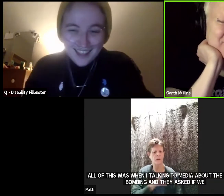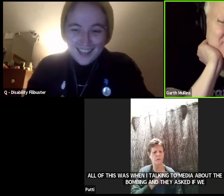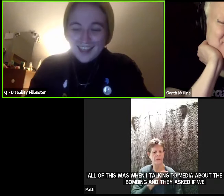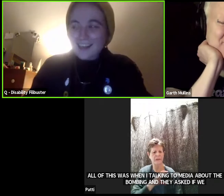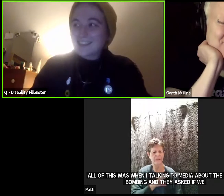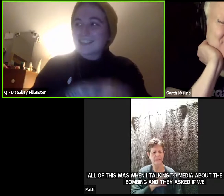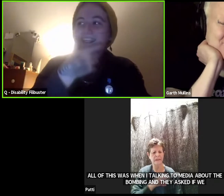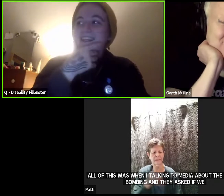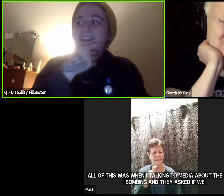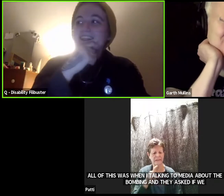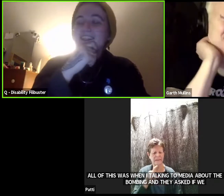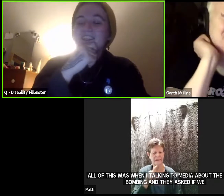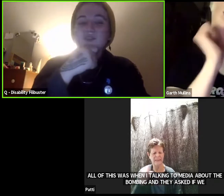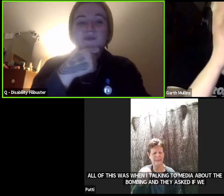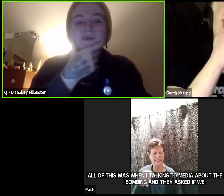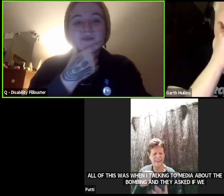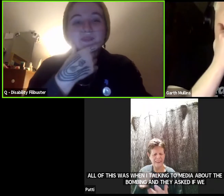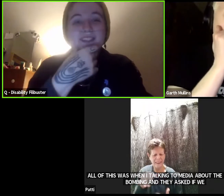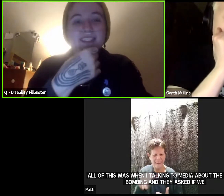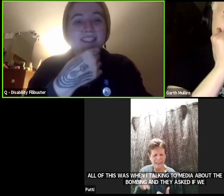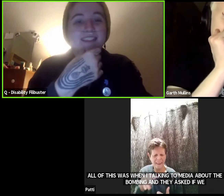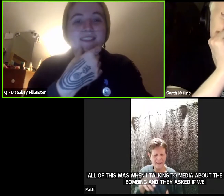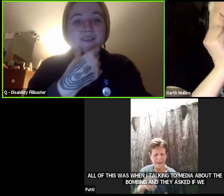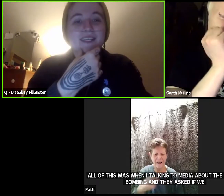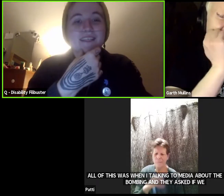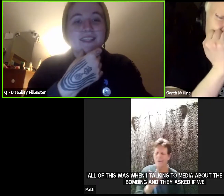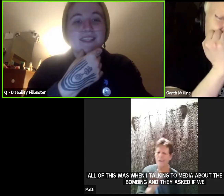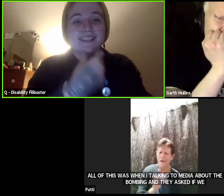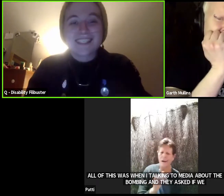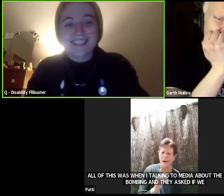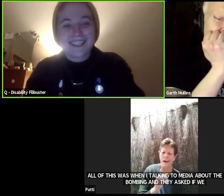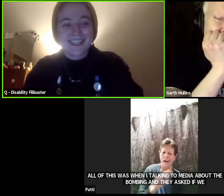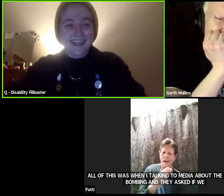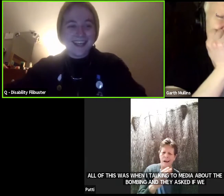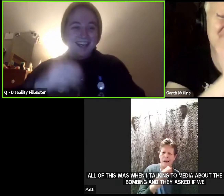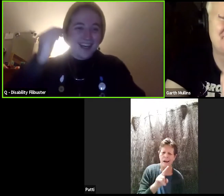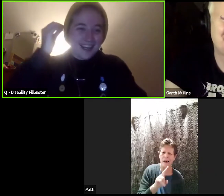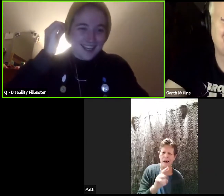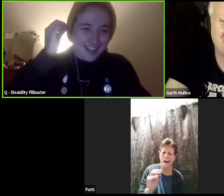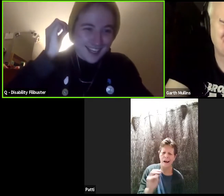i was like um you don't know any of us